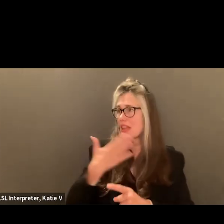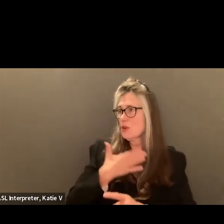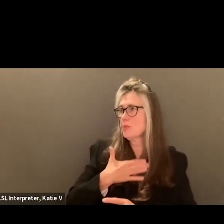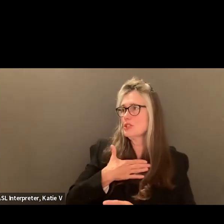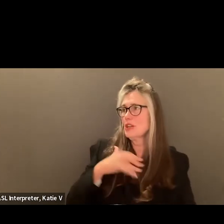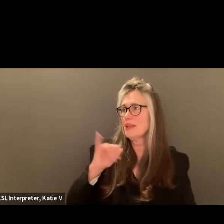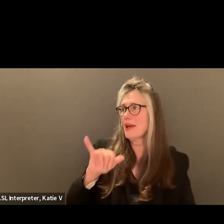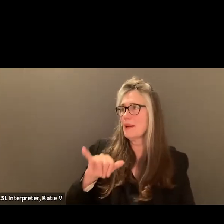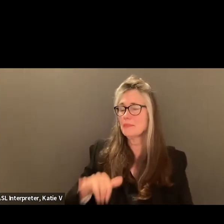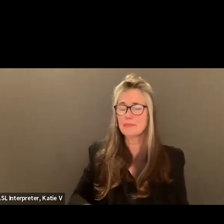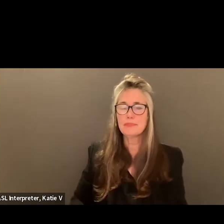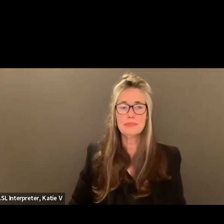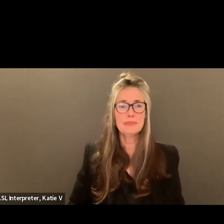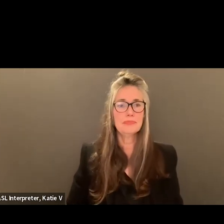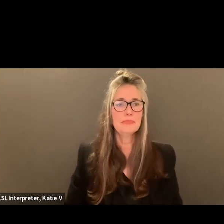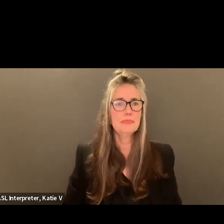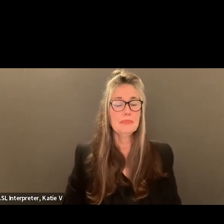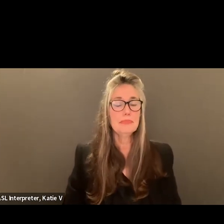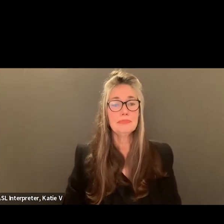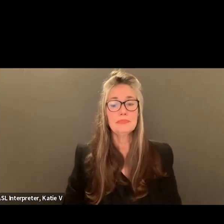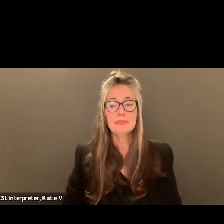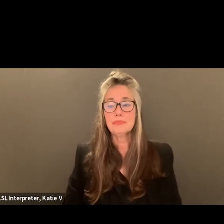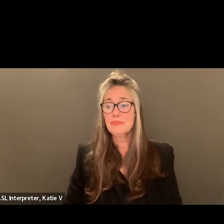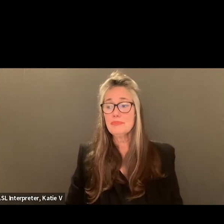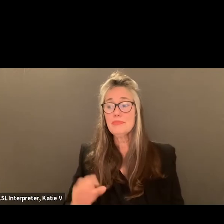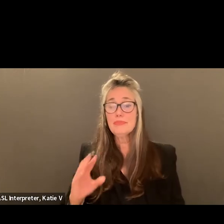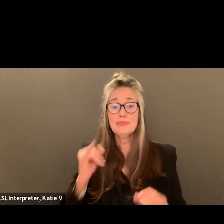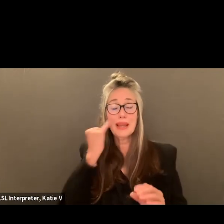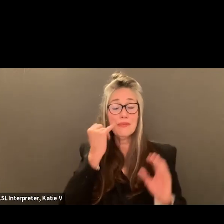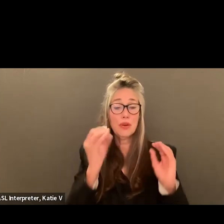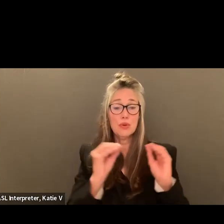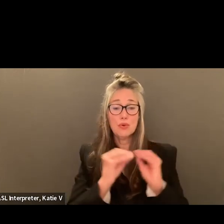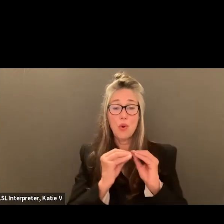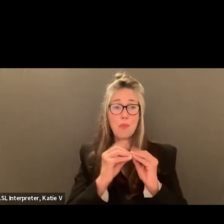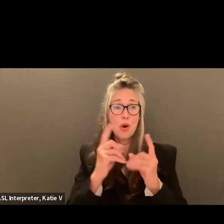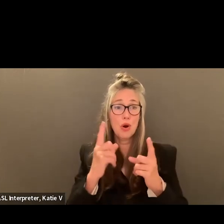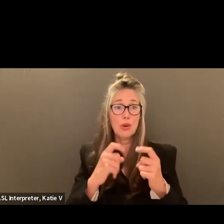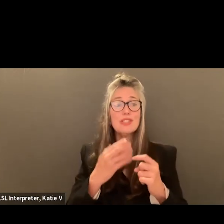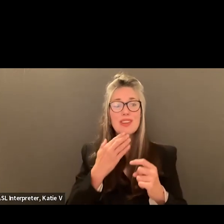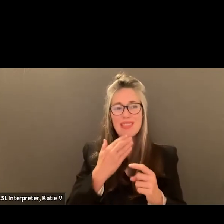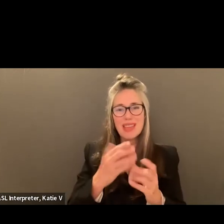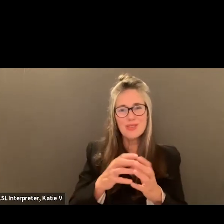Okay. Thank you. If there are no more questions. Thank you so much, Ms. Edison.